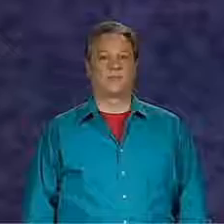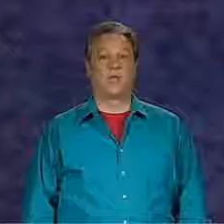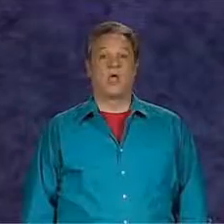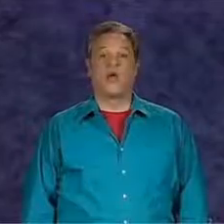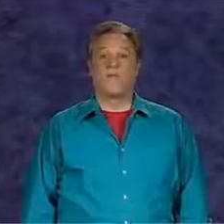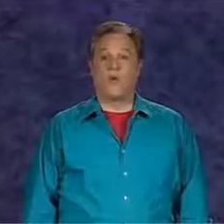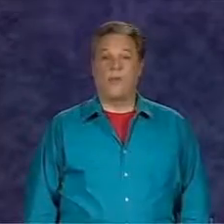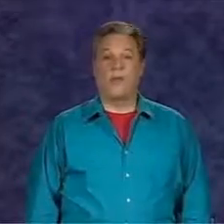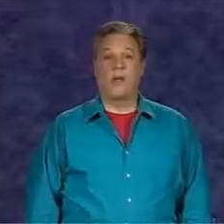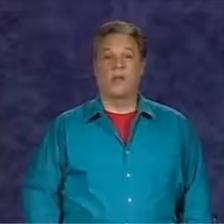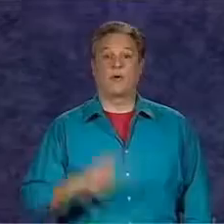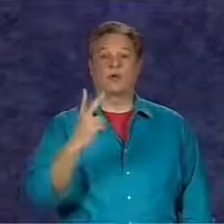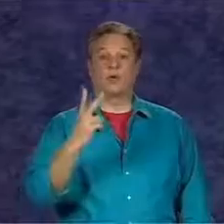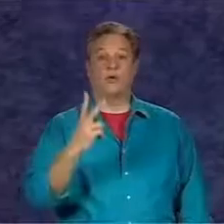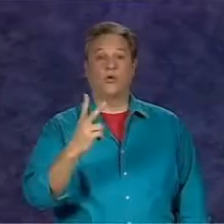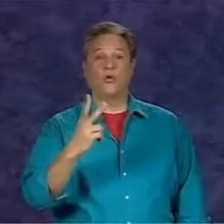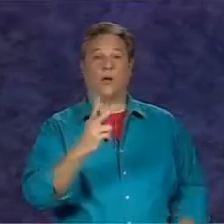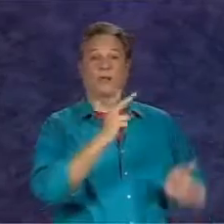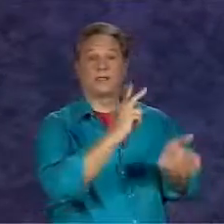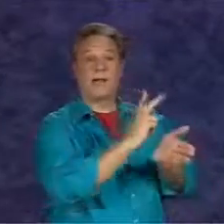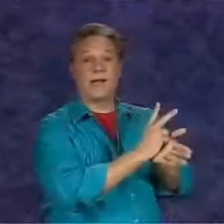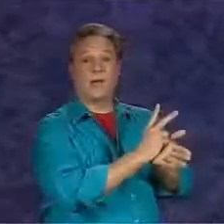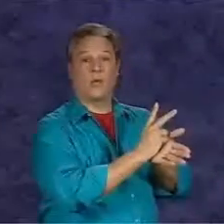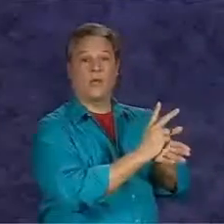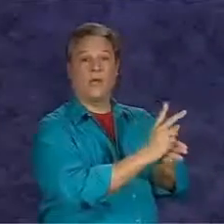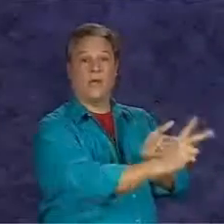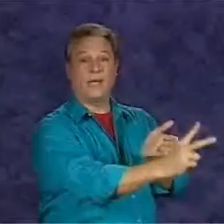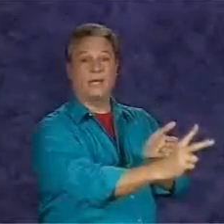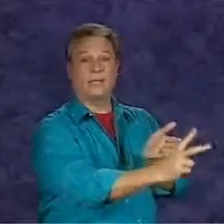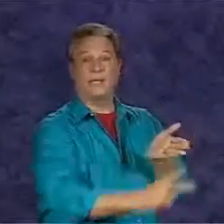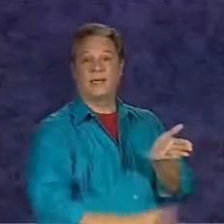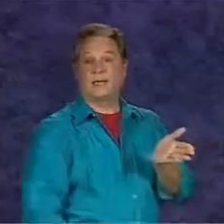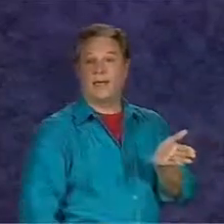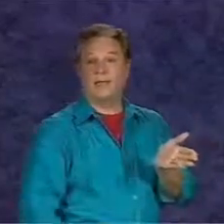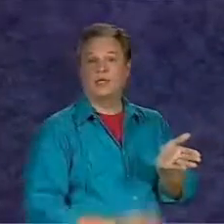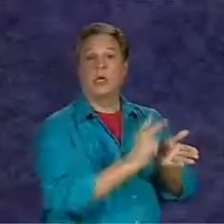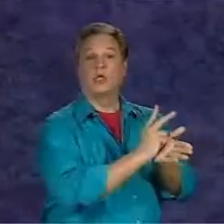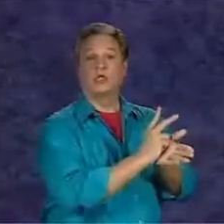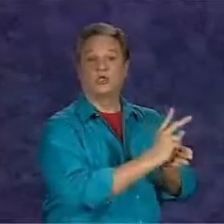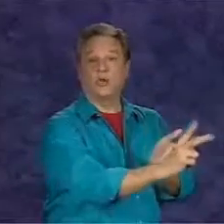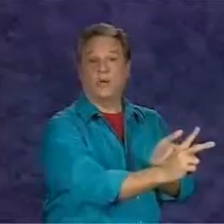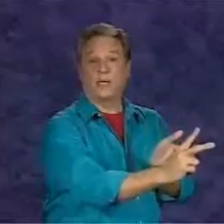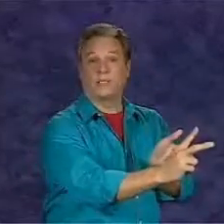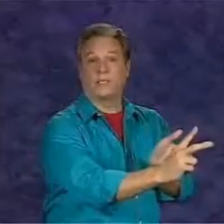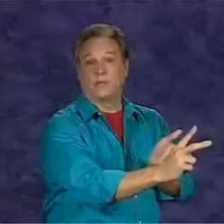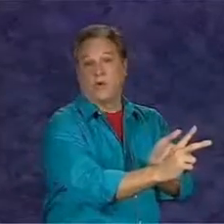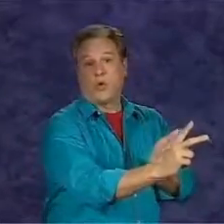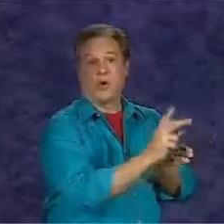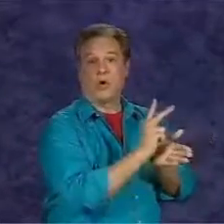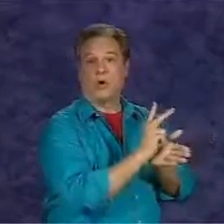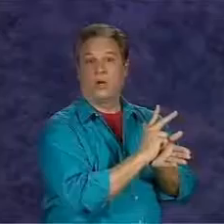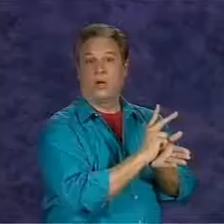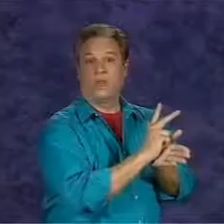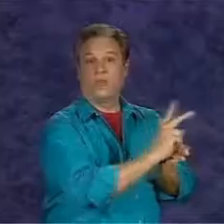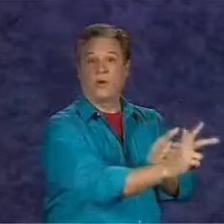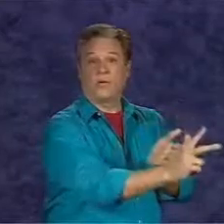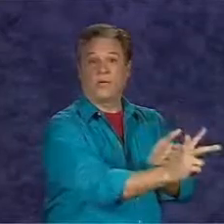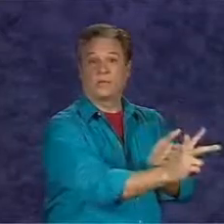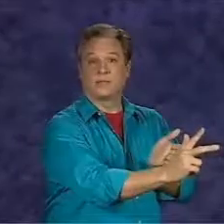Form the number 2 while signing week to indicate 2 weeks, or 3 weeks,